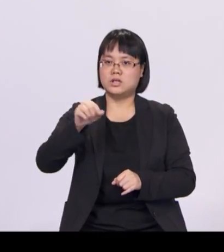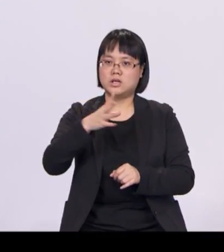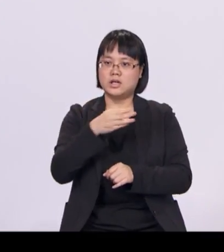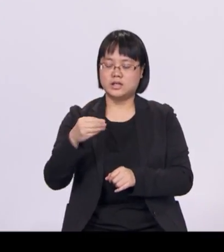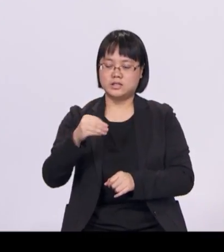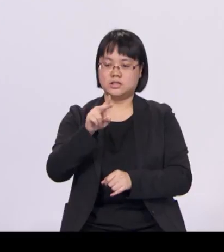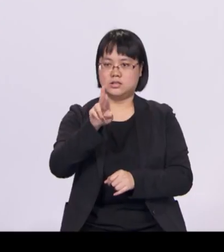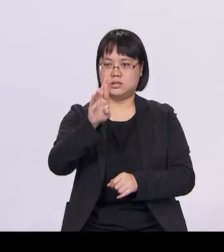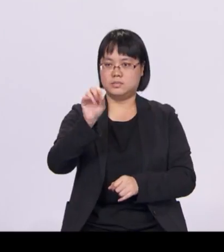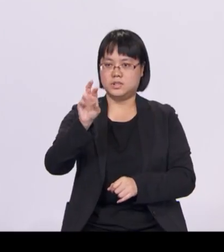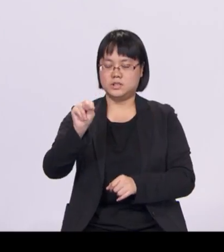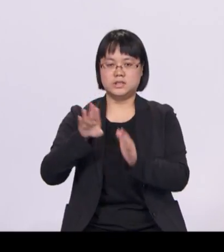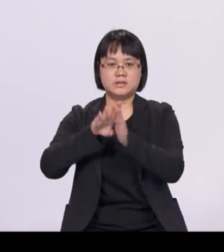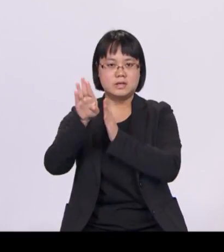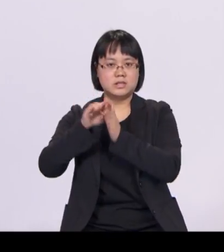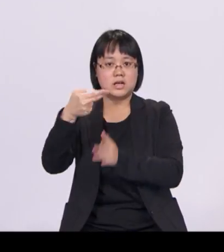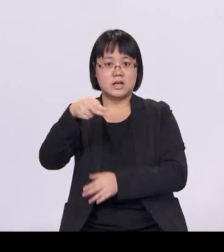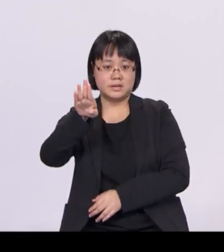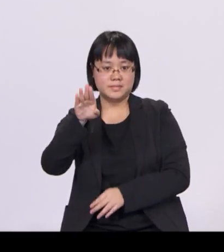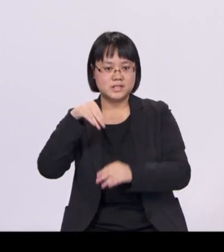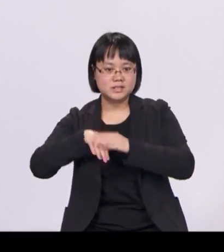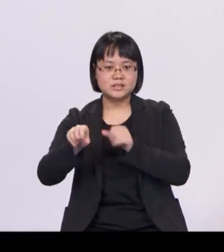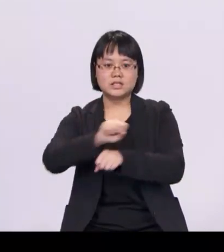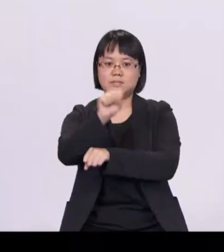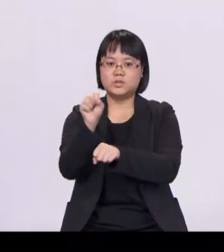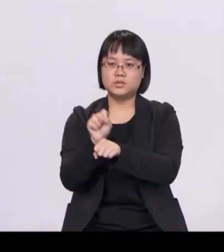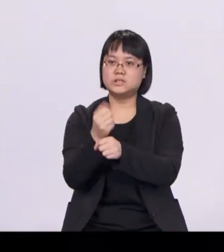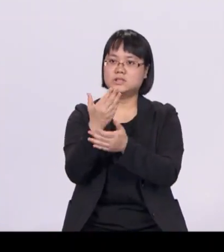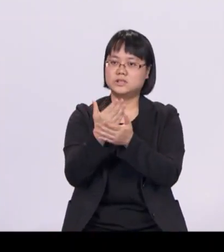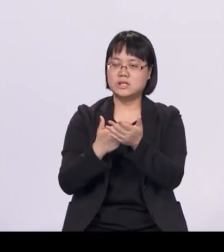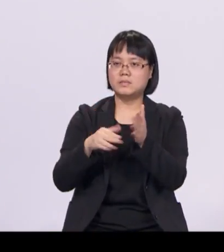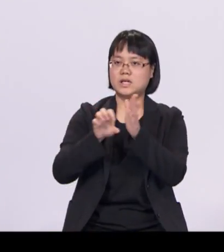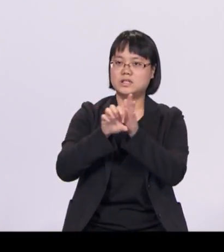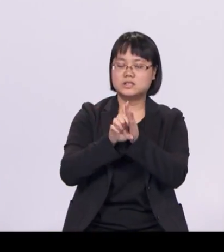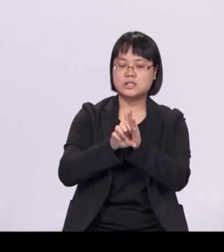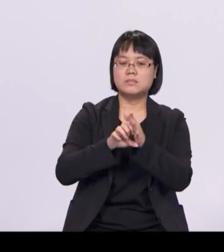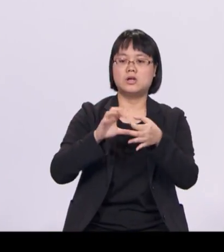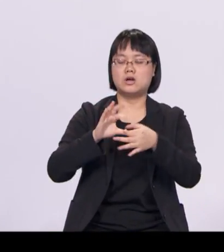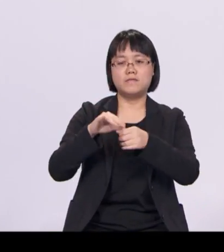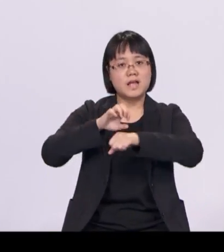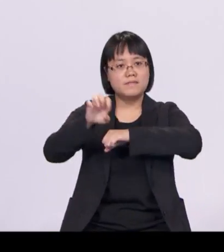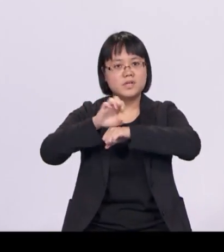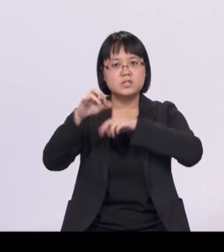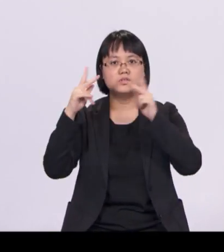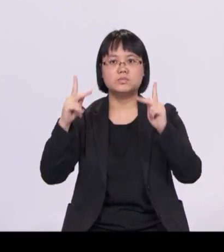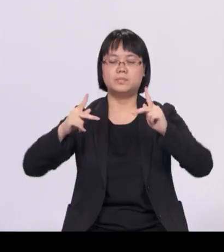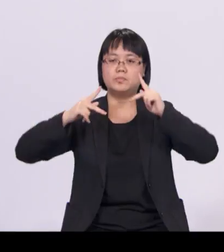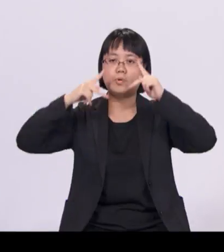Development Hub in Singapore are just some examples of efforts to promote infrastructure development in our region.